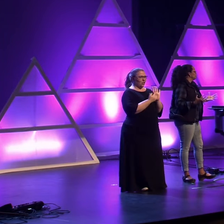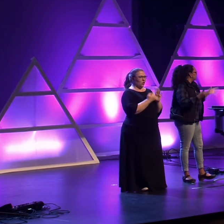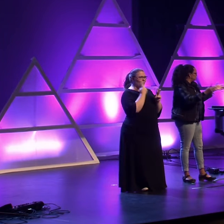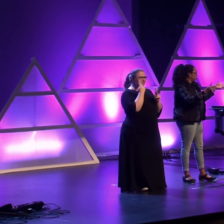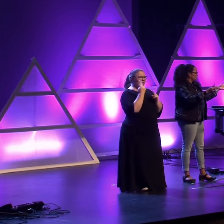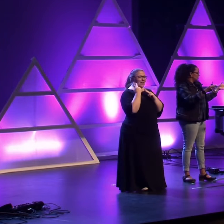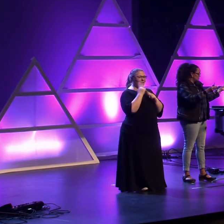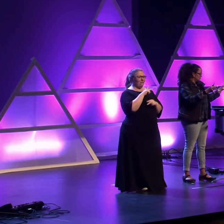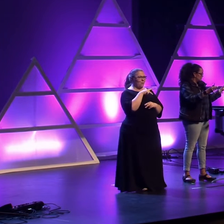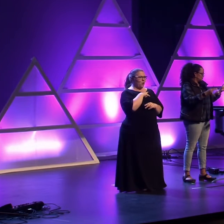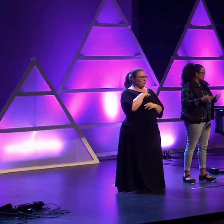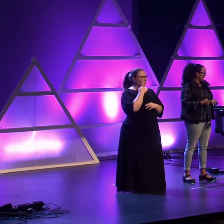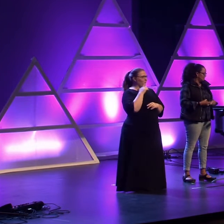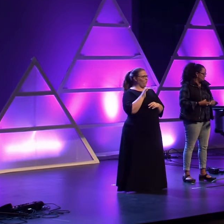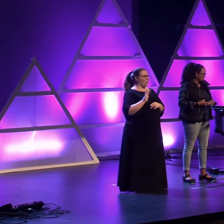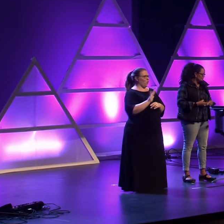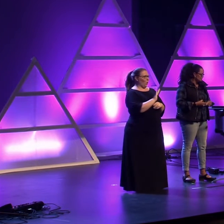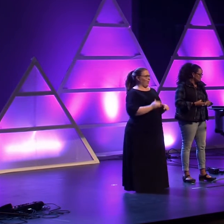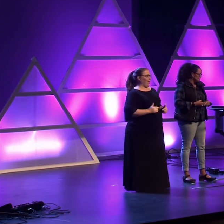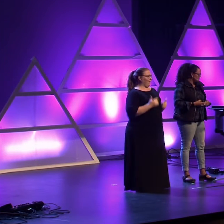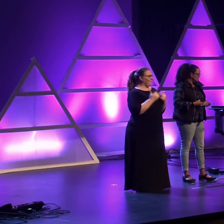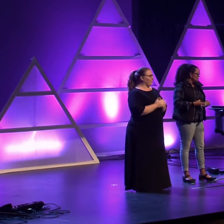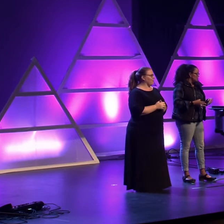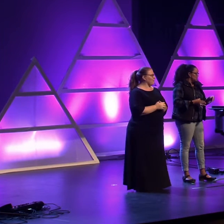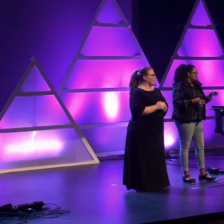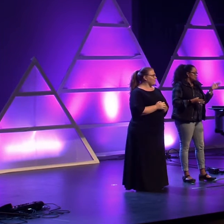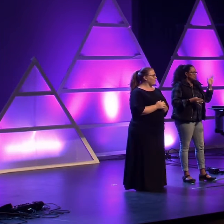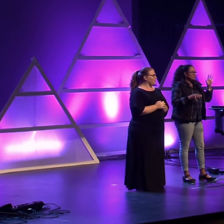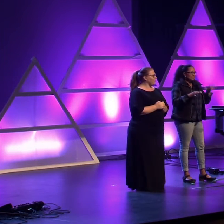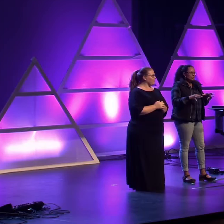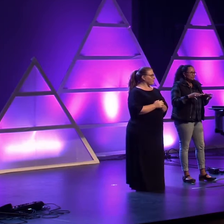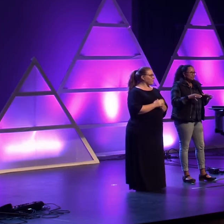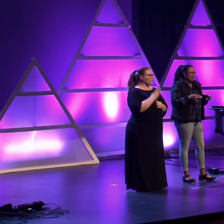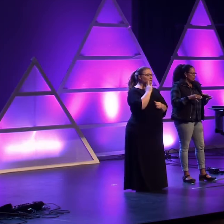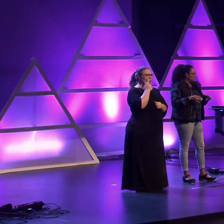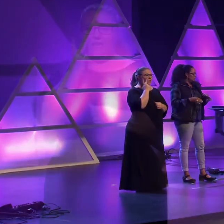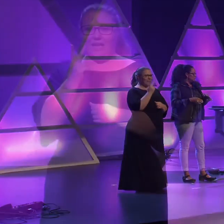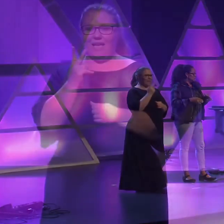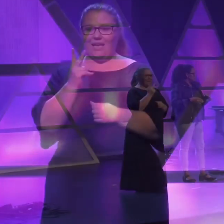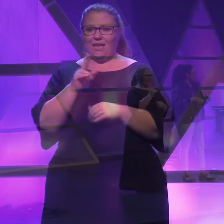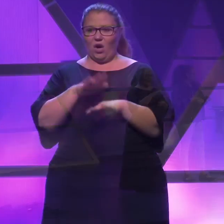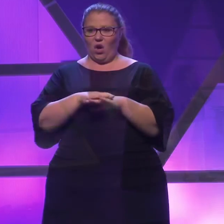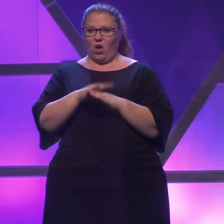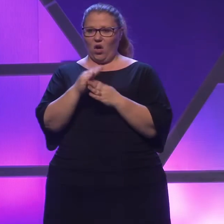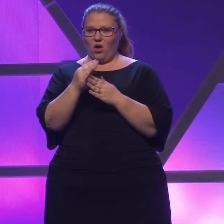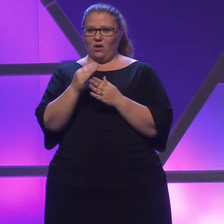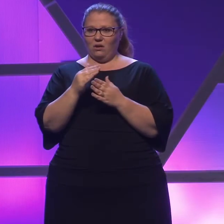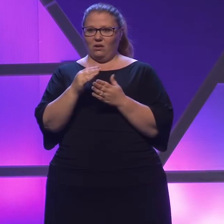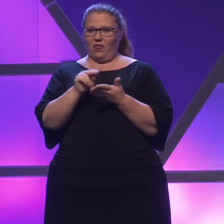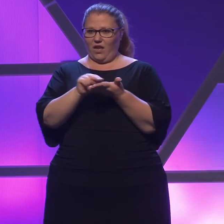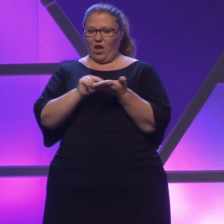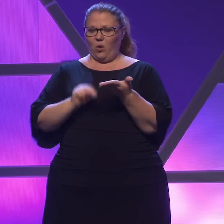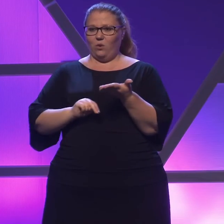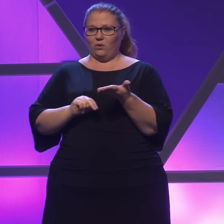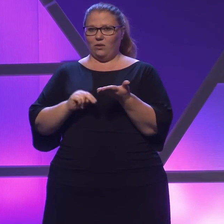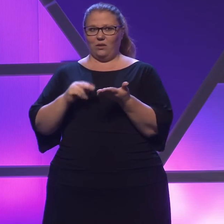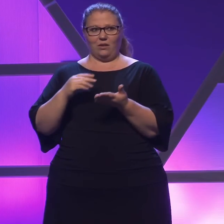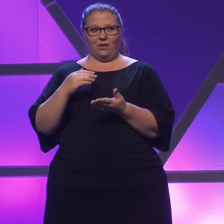personalized to your life. So you'll see on your talk notes, we have the left side of the T-chart.